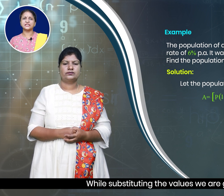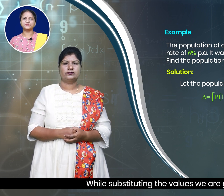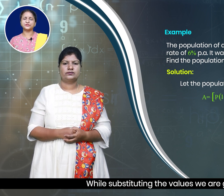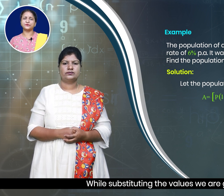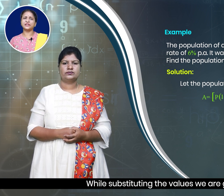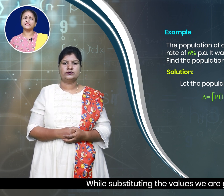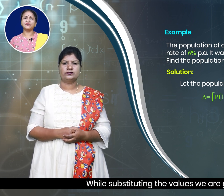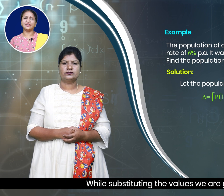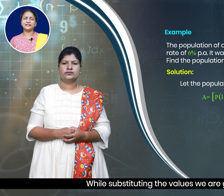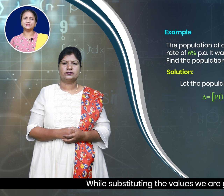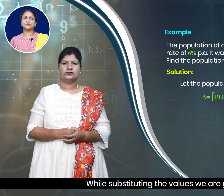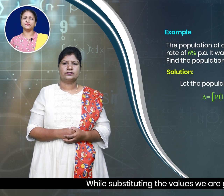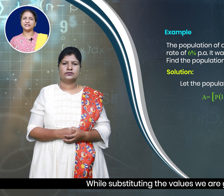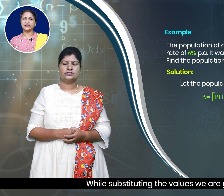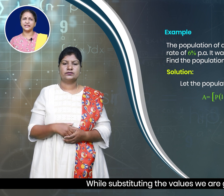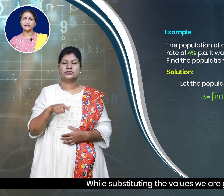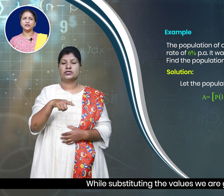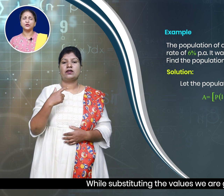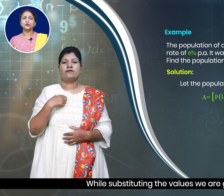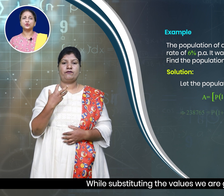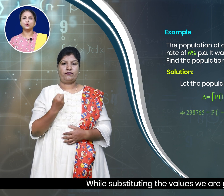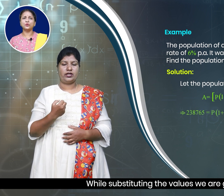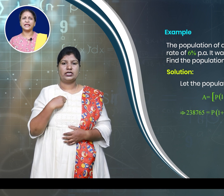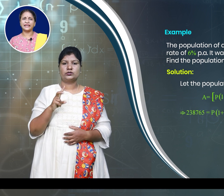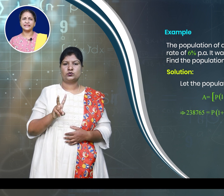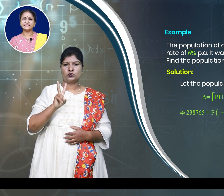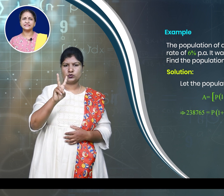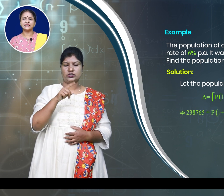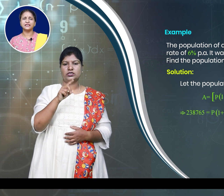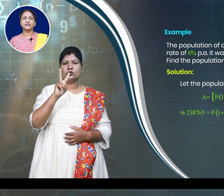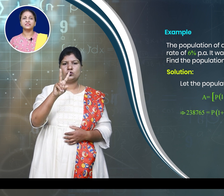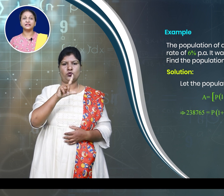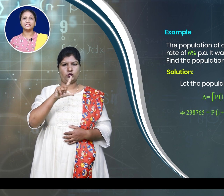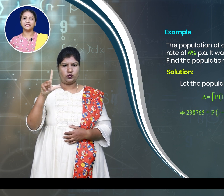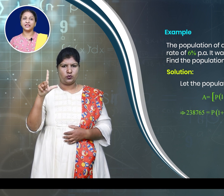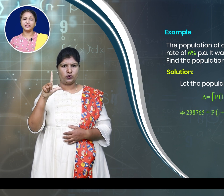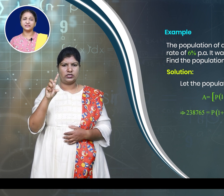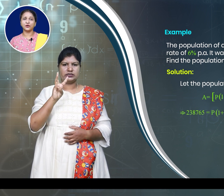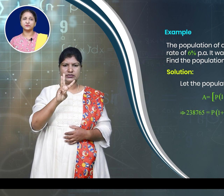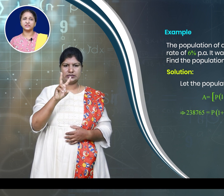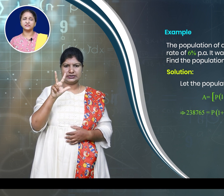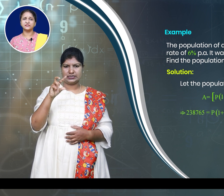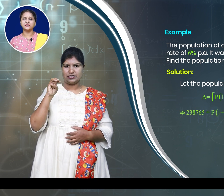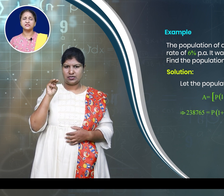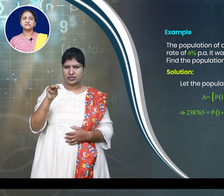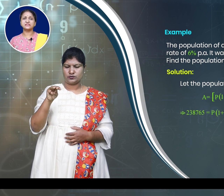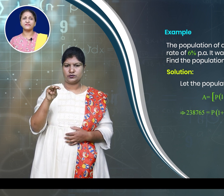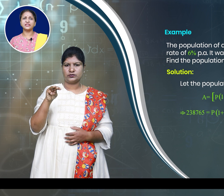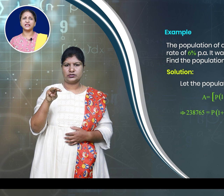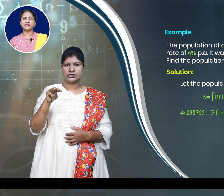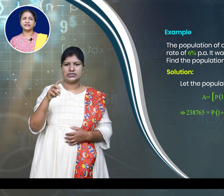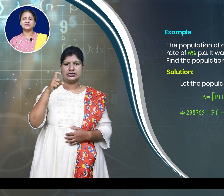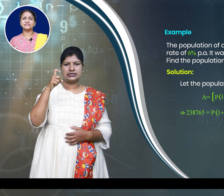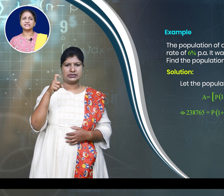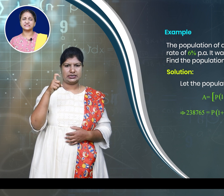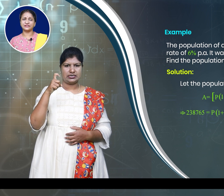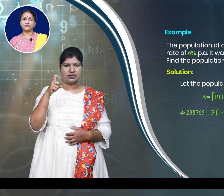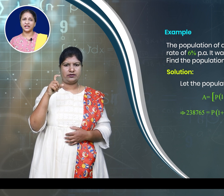Substituting the values we will get 2,38,765